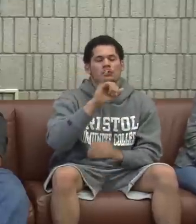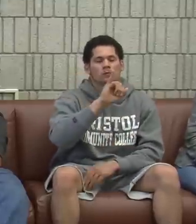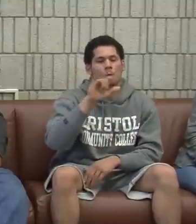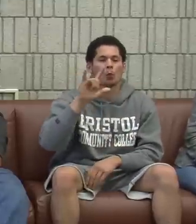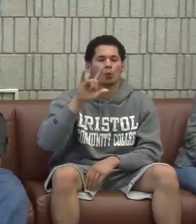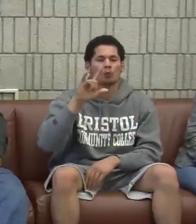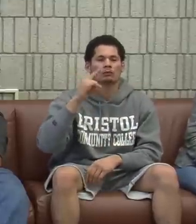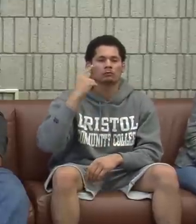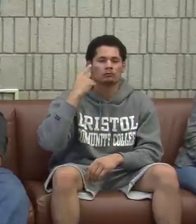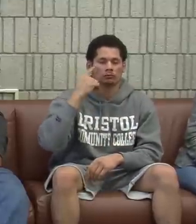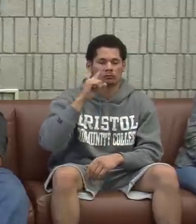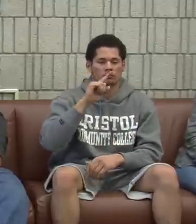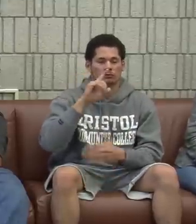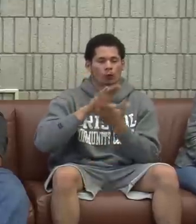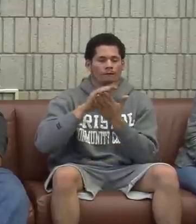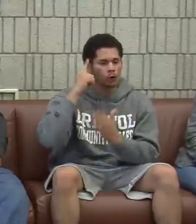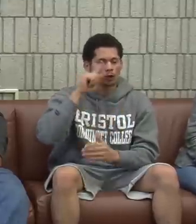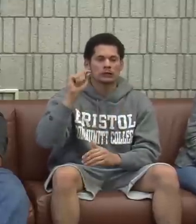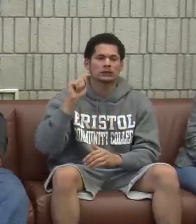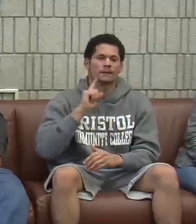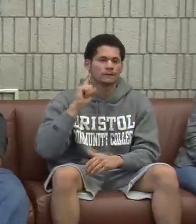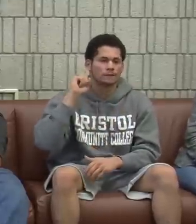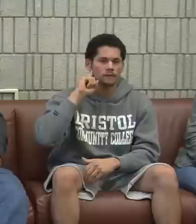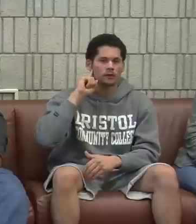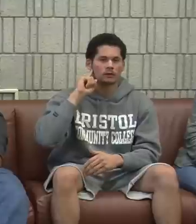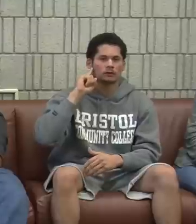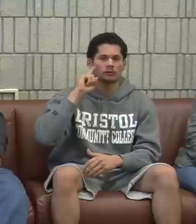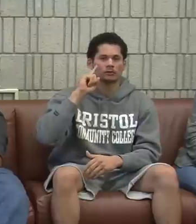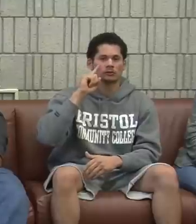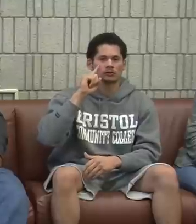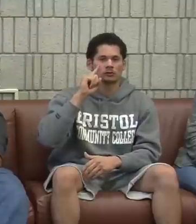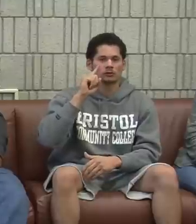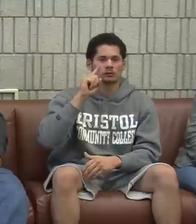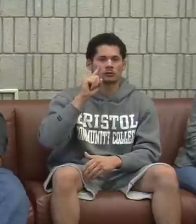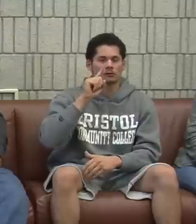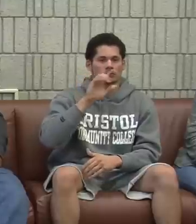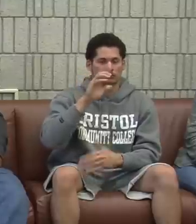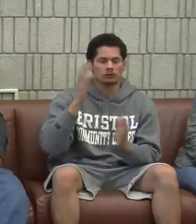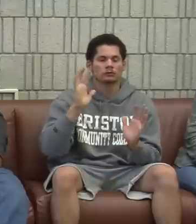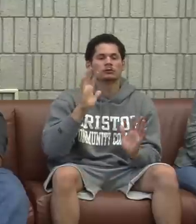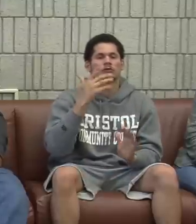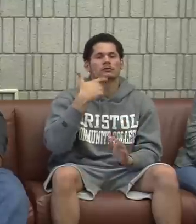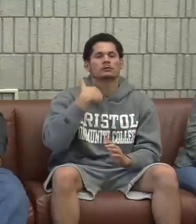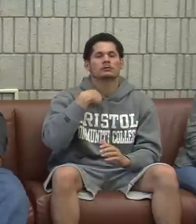in high school, I attended the Illinois School for the Deaf.